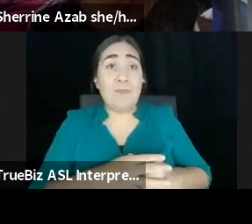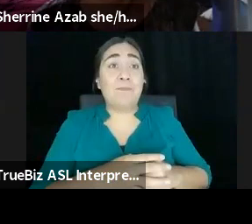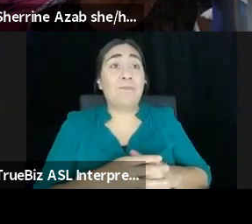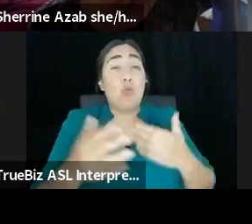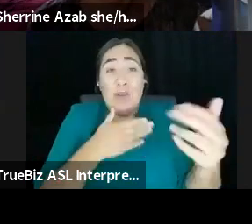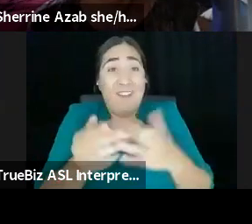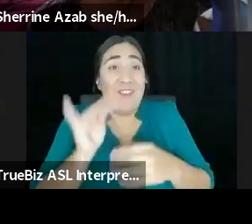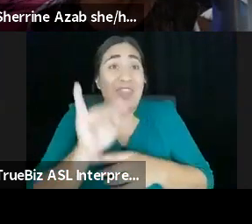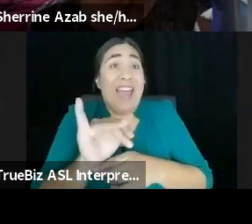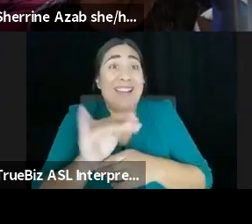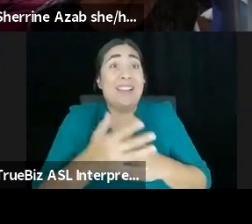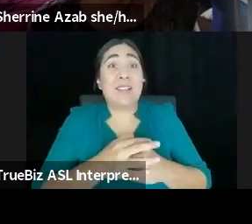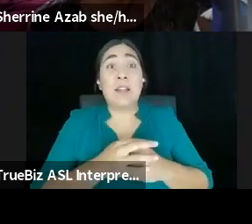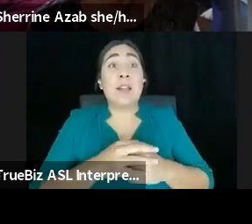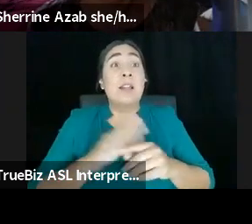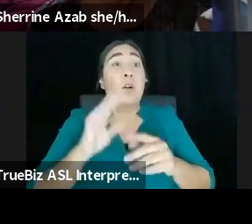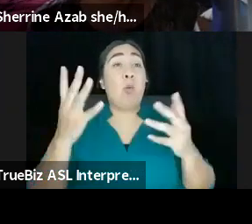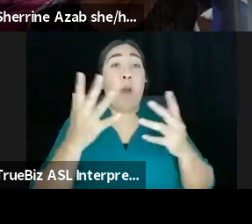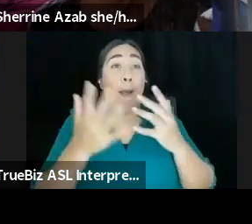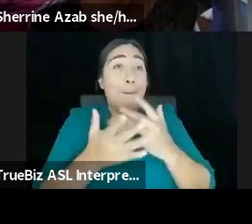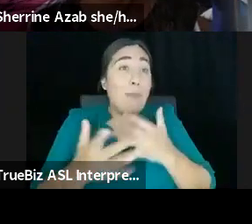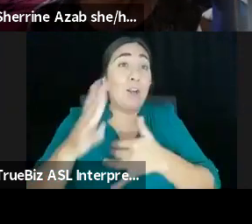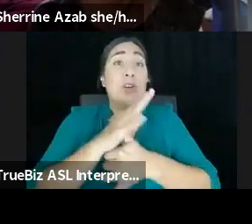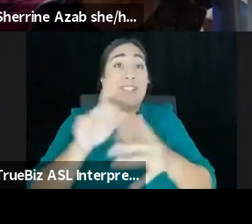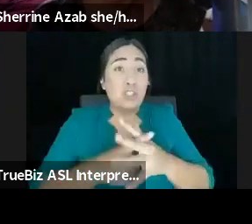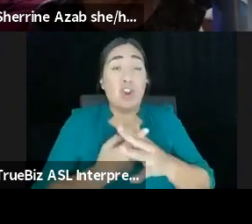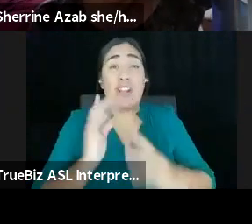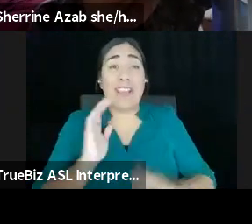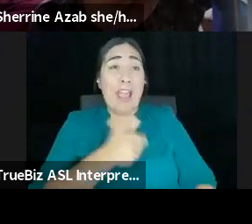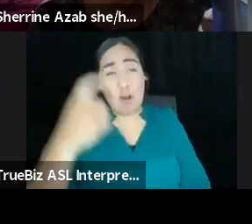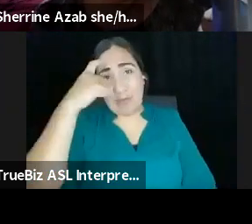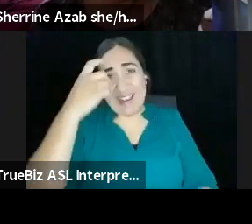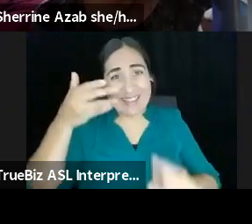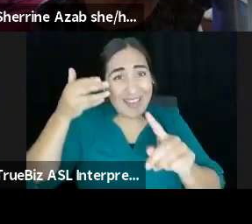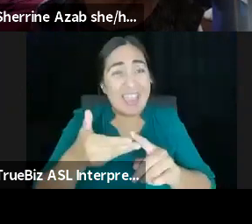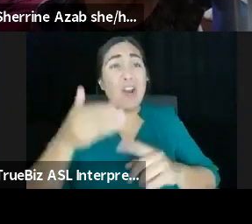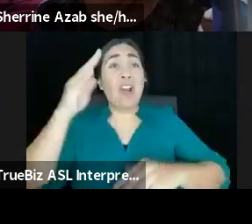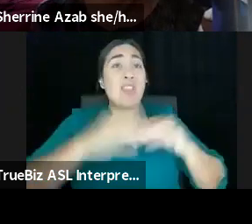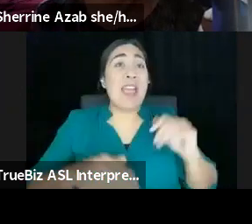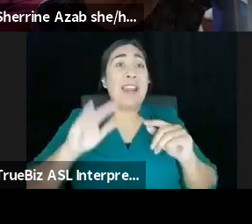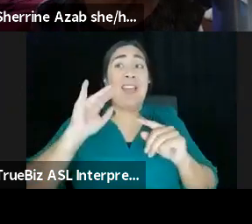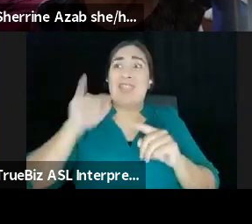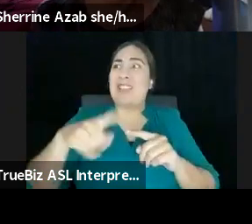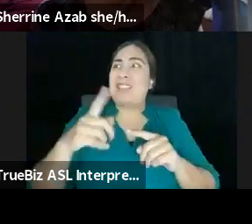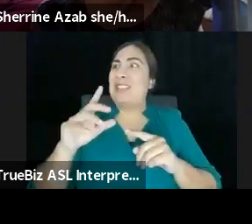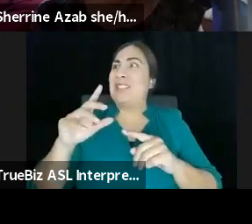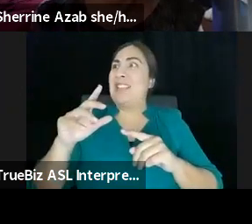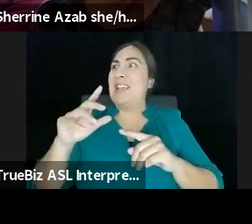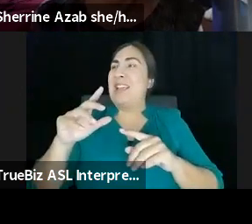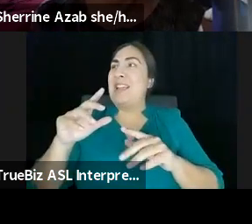and starting our brains there versus our brains in the, this is capitalism, I don't know what's going on. Um, could be a way to spark some cool